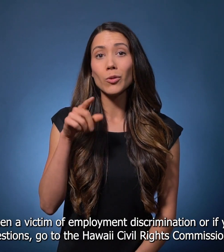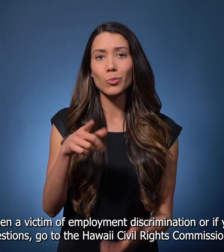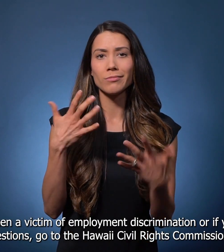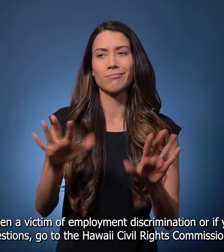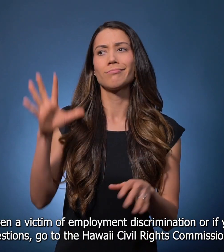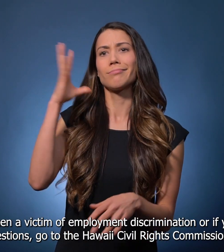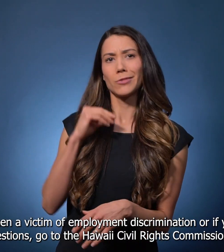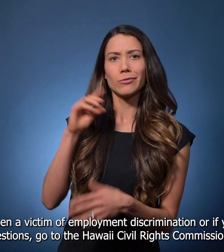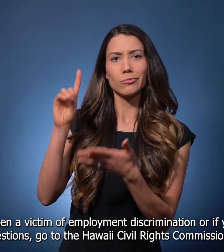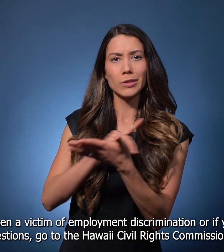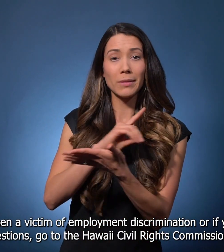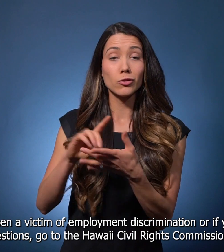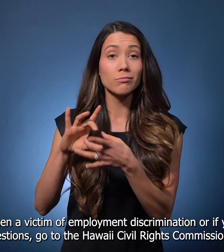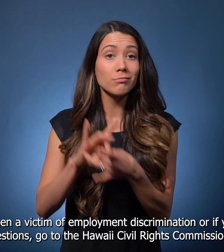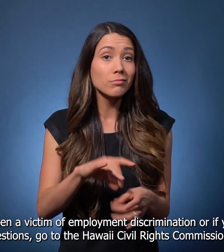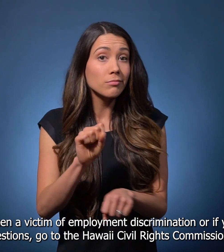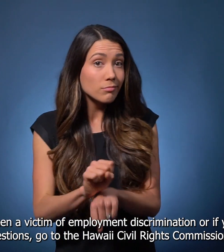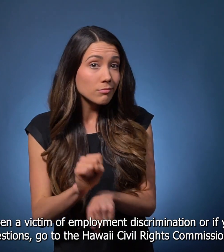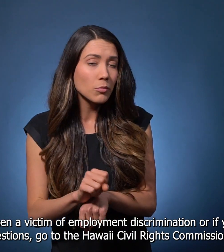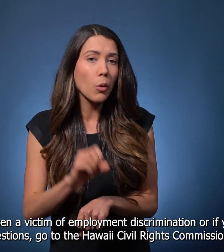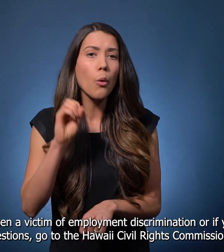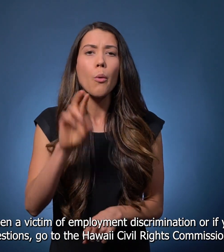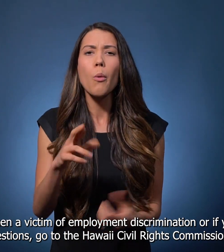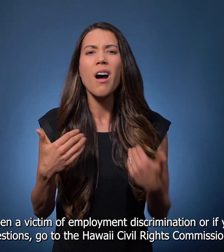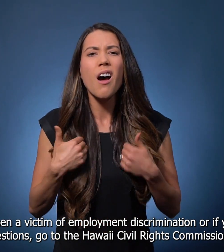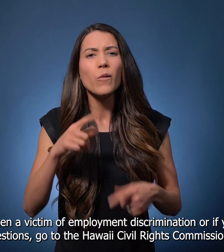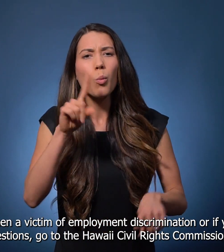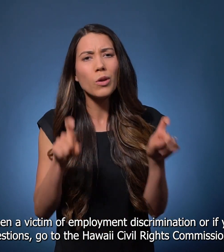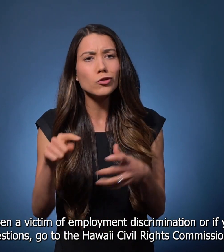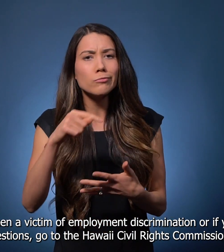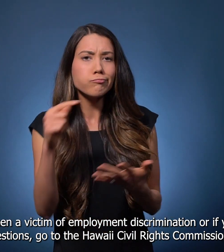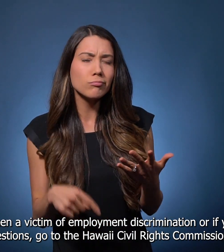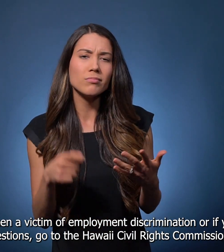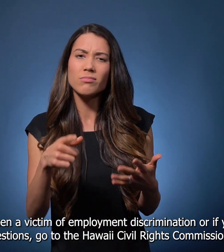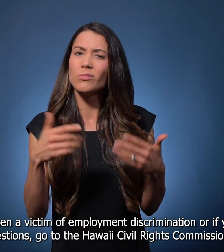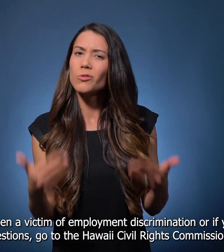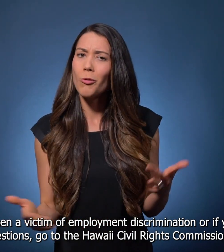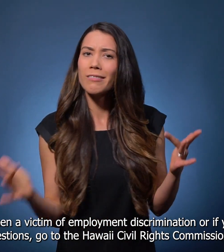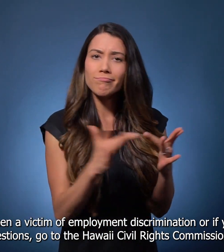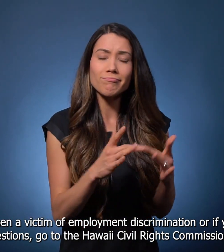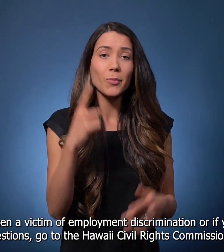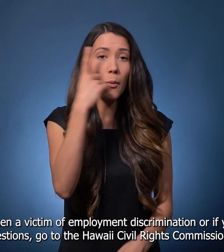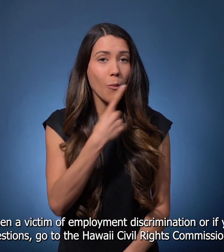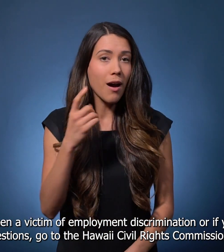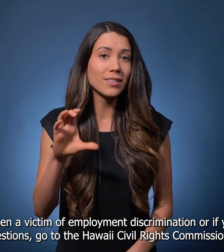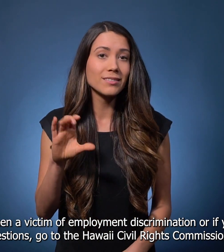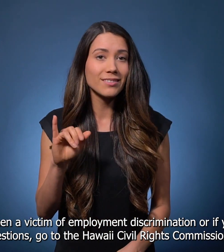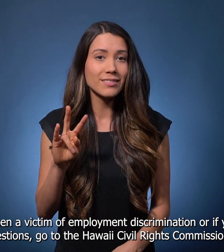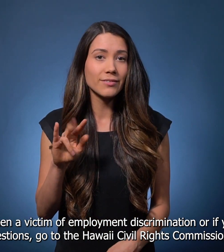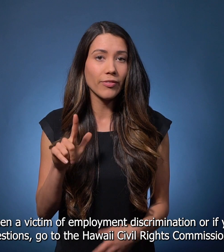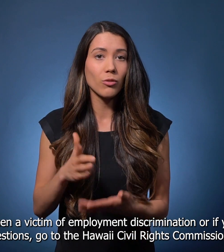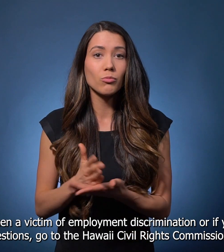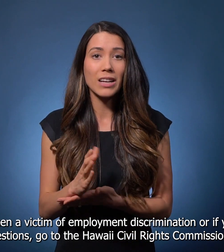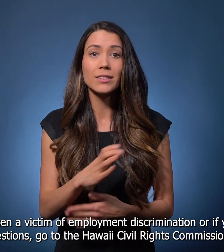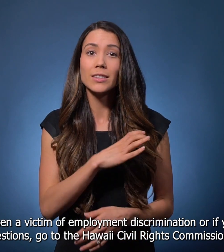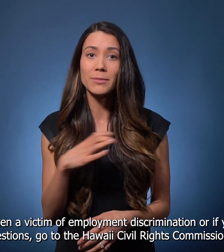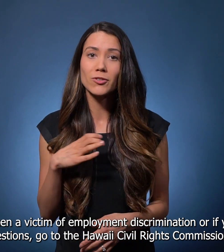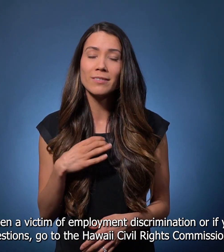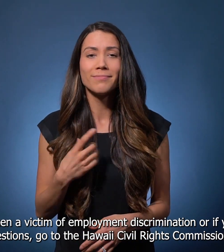If you have been a victim of employment discrimination or if you have any questions, go to the Hawaii Civil Rights Commission.